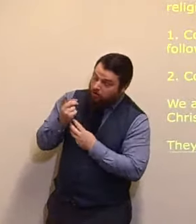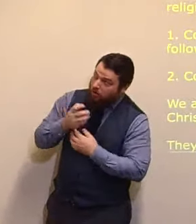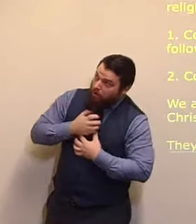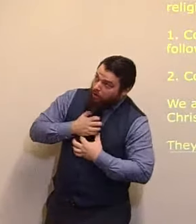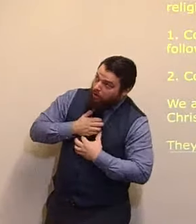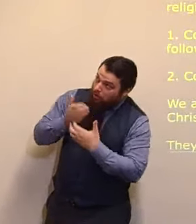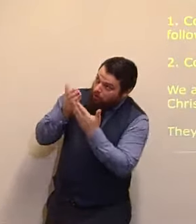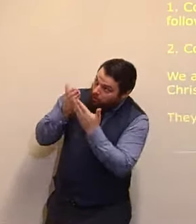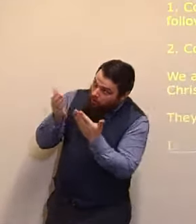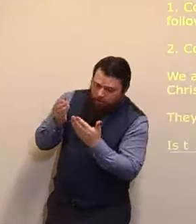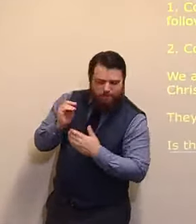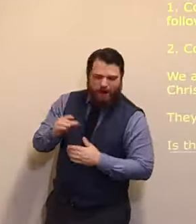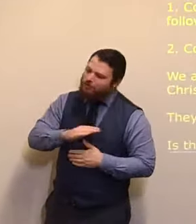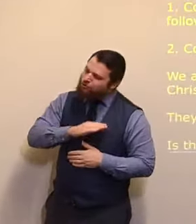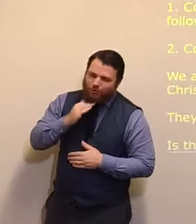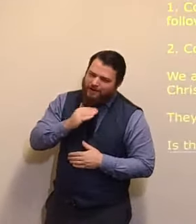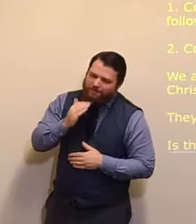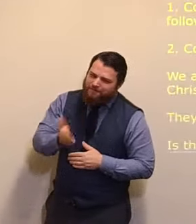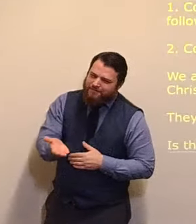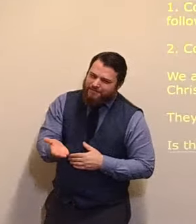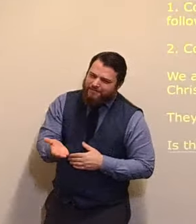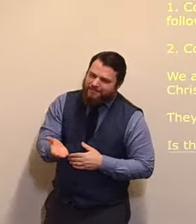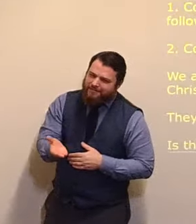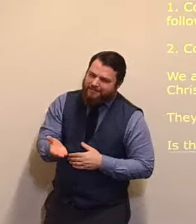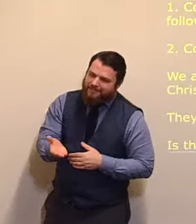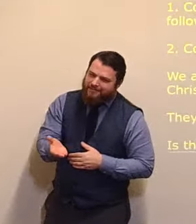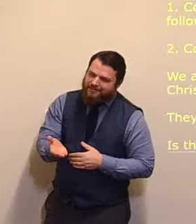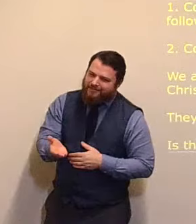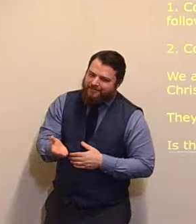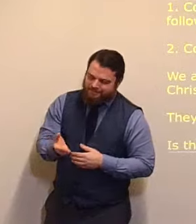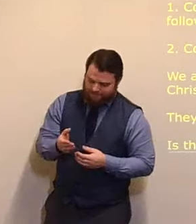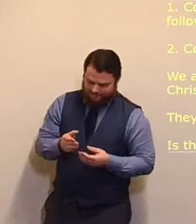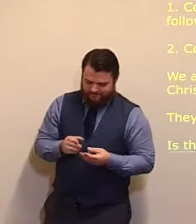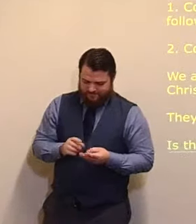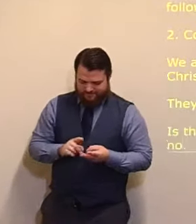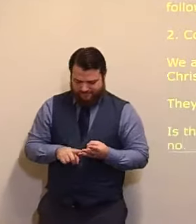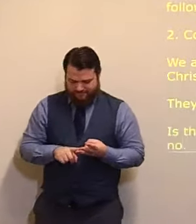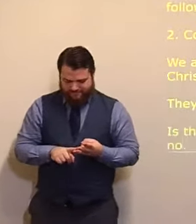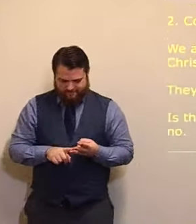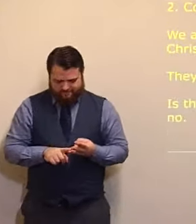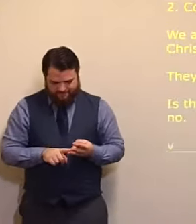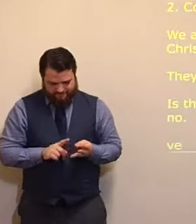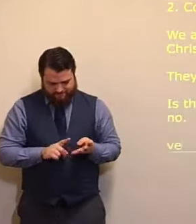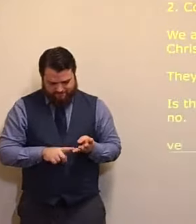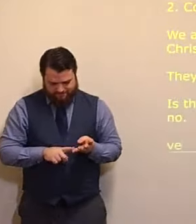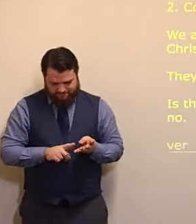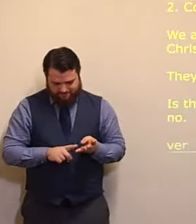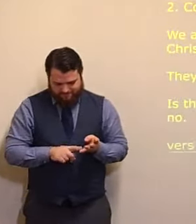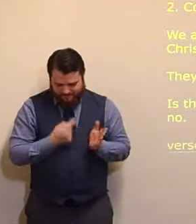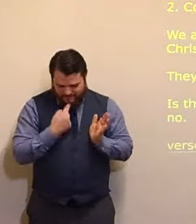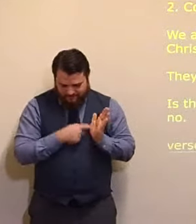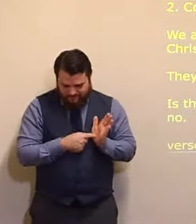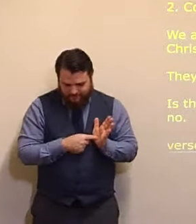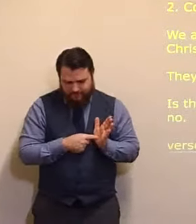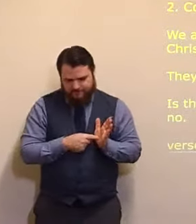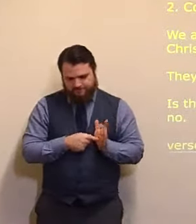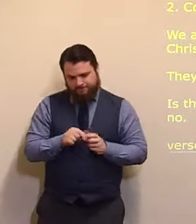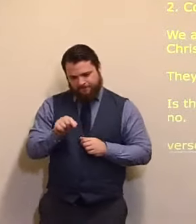And not only, he feared God, but look, the verses, he communicated, that fear, to all his